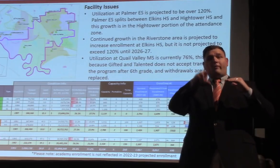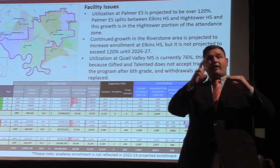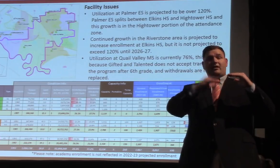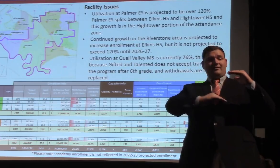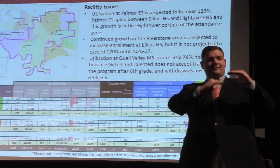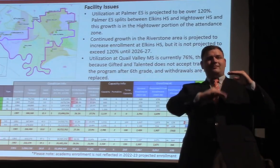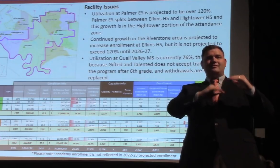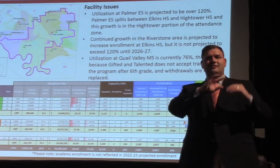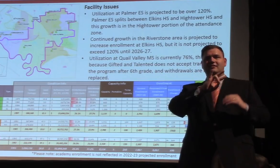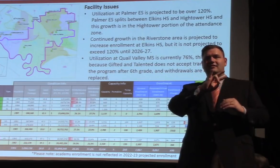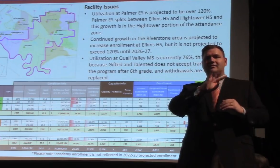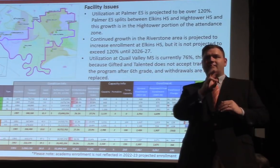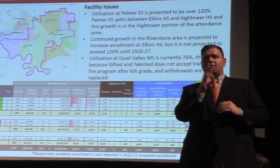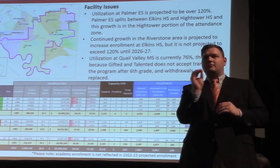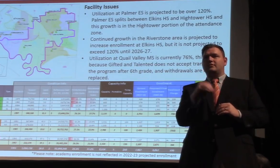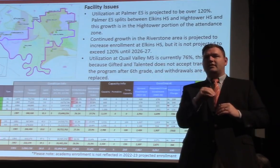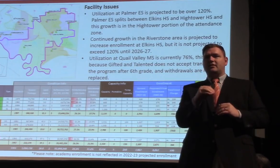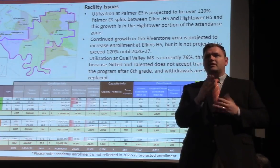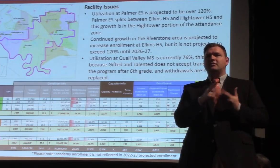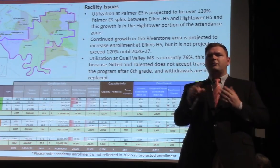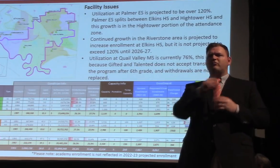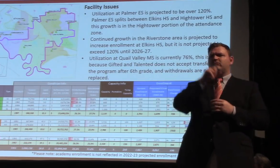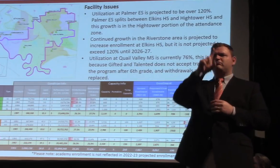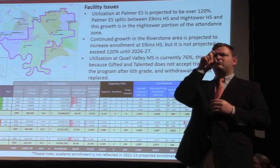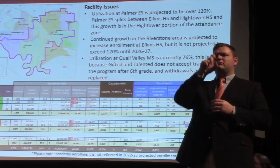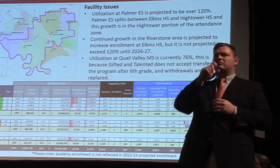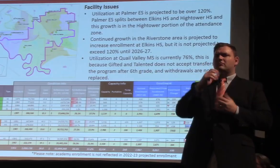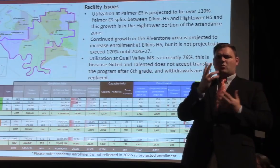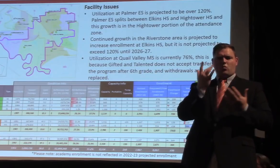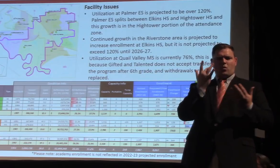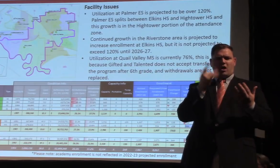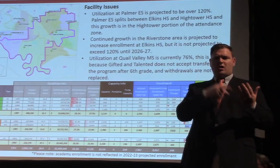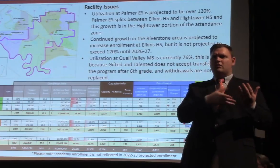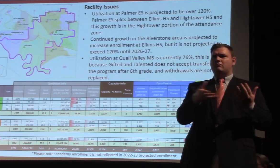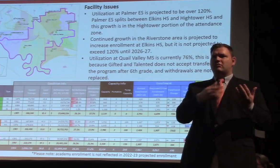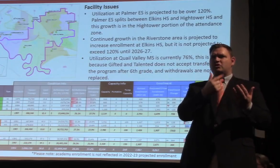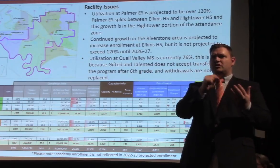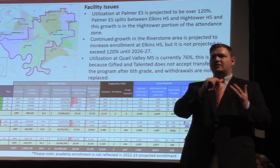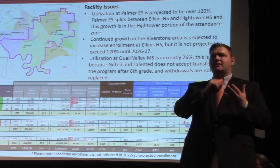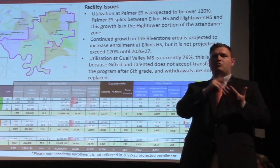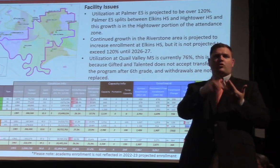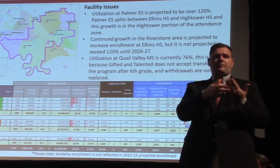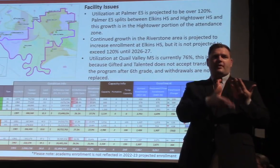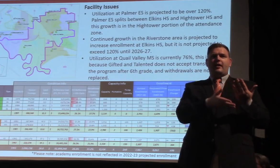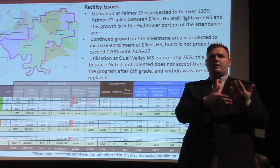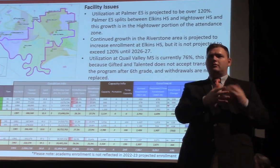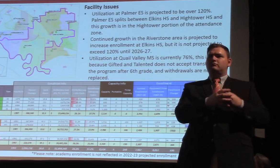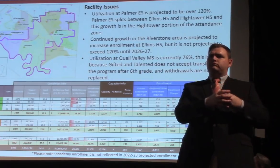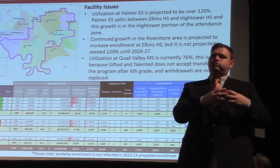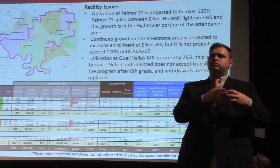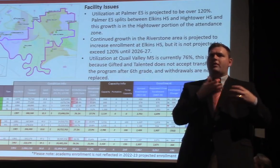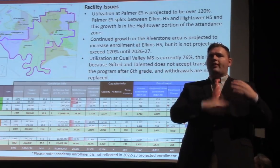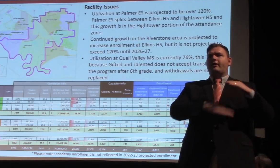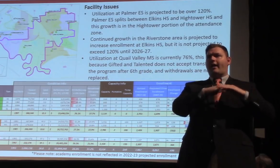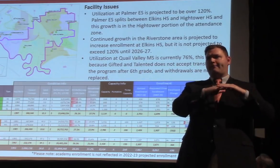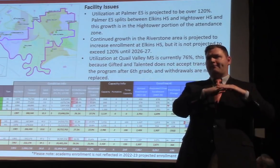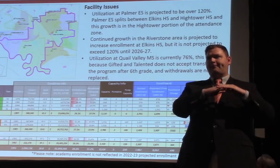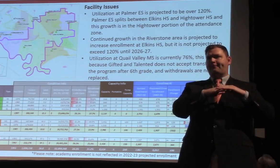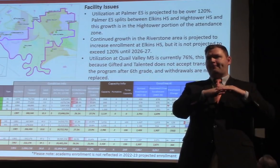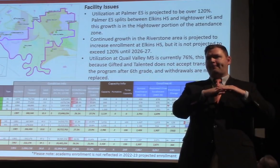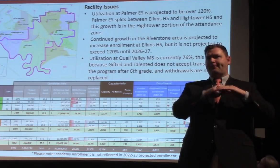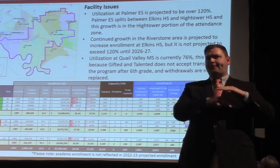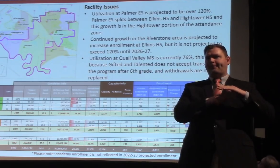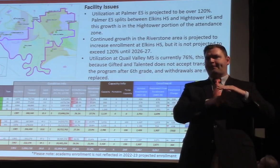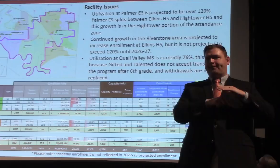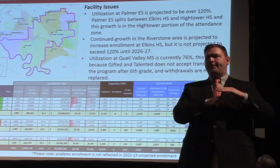underutilized. one of those questions kind of that we got in the community was, why is this if the GT program is kind of capped? And so the reason that that is, is because